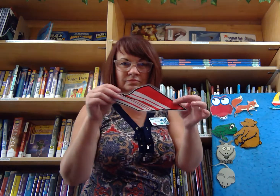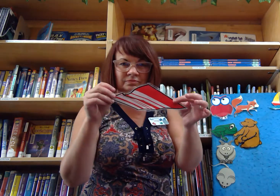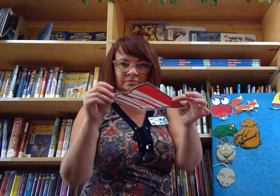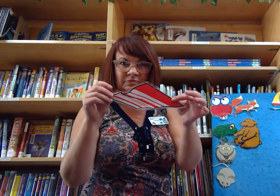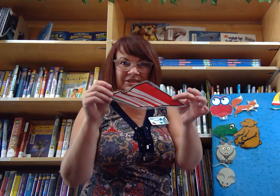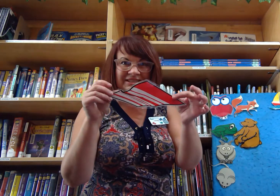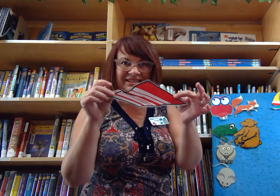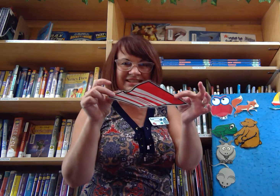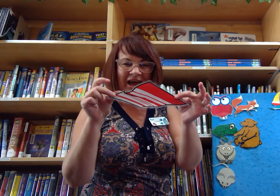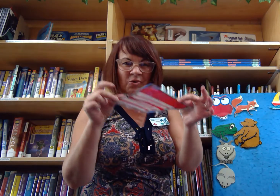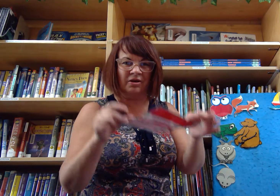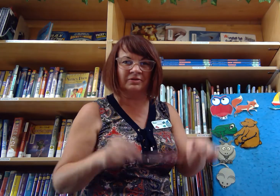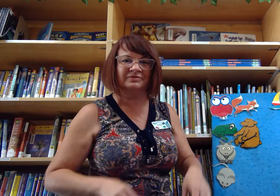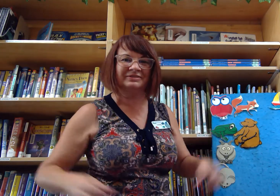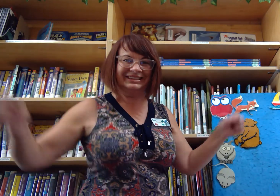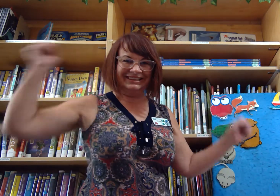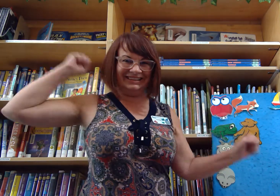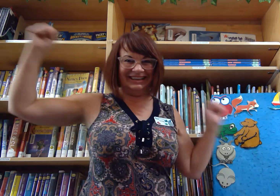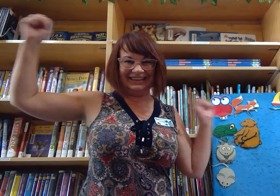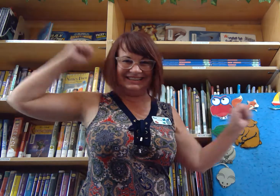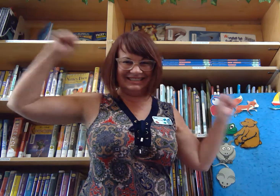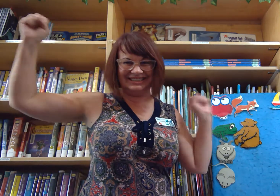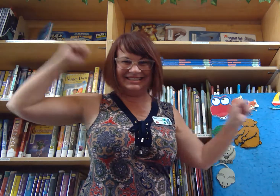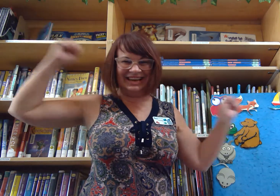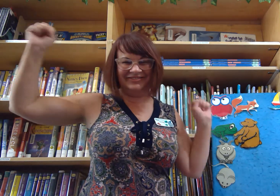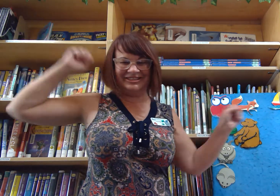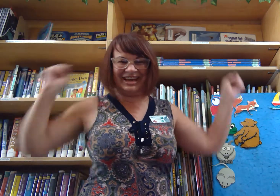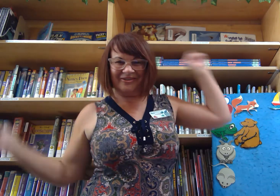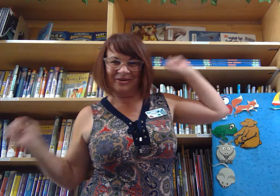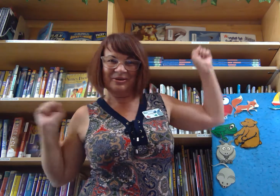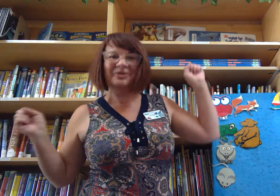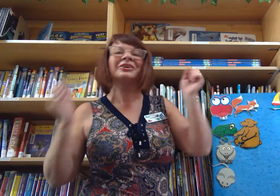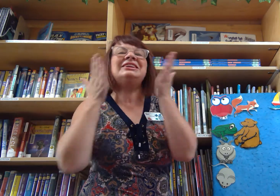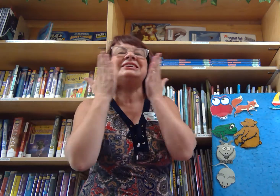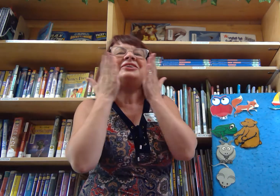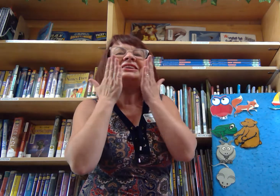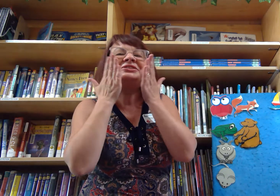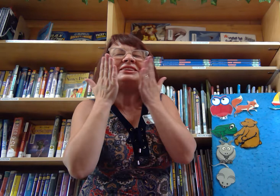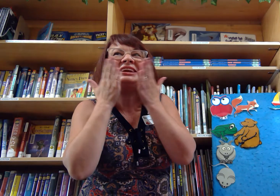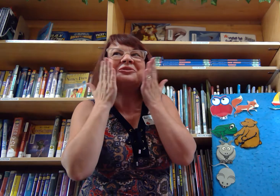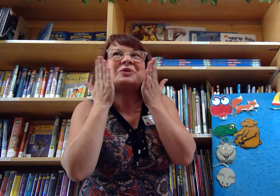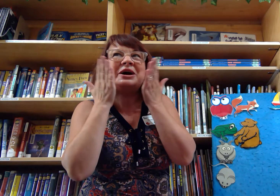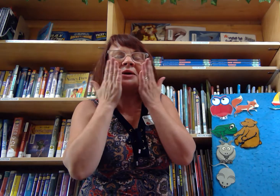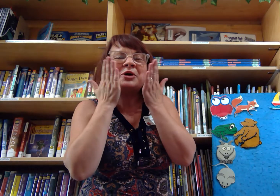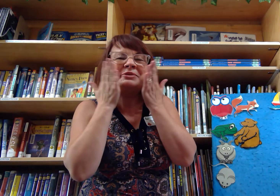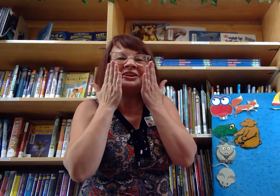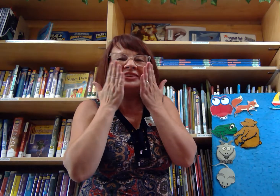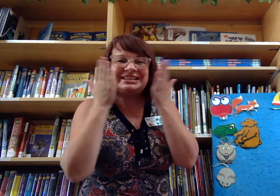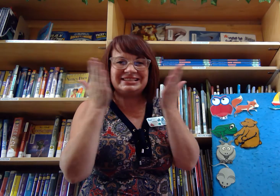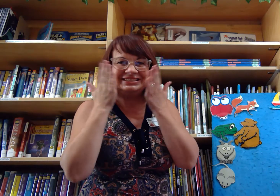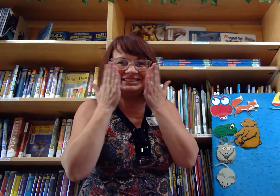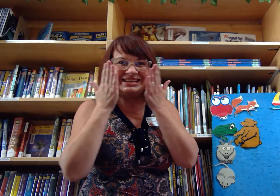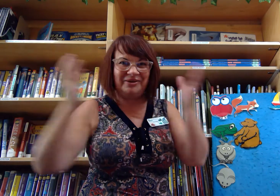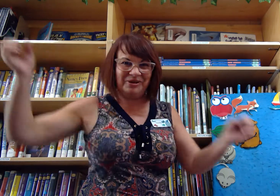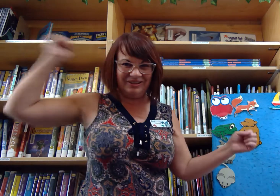This is a towel. This is a sign for towel. Or do it like you're wiping your face. Towel.